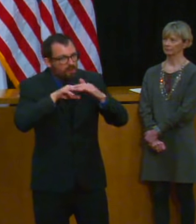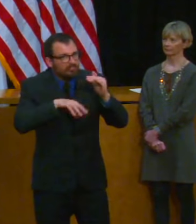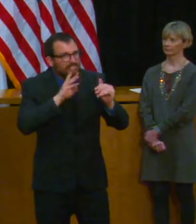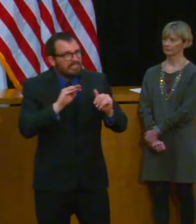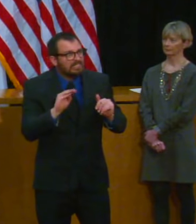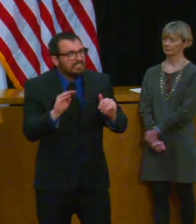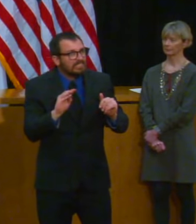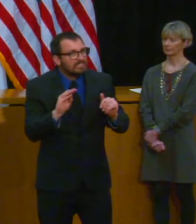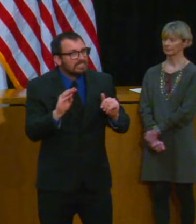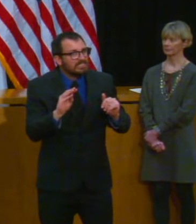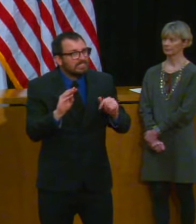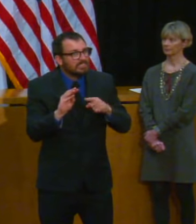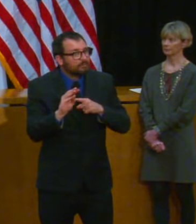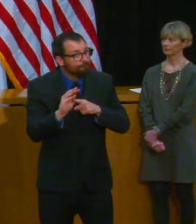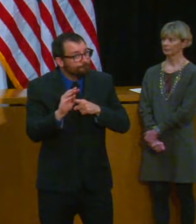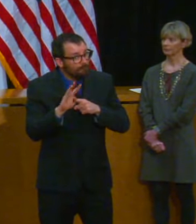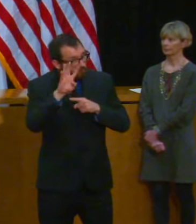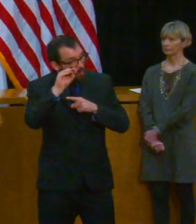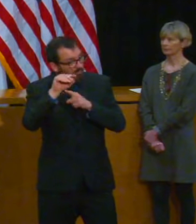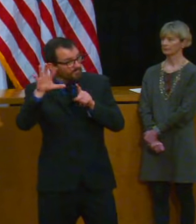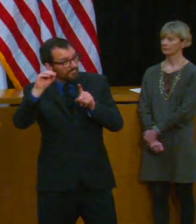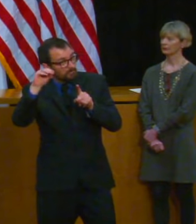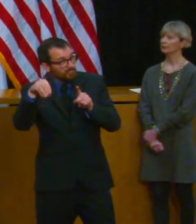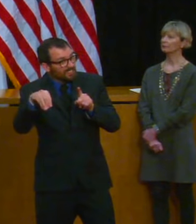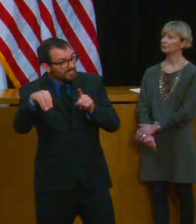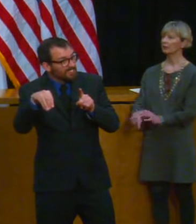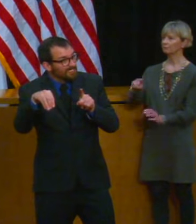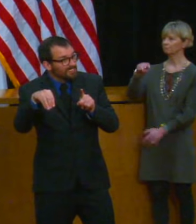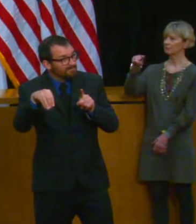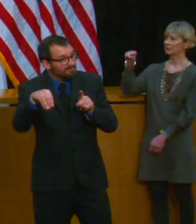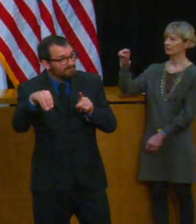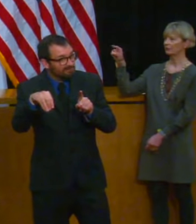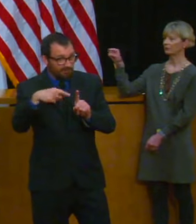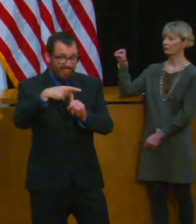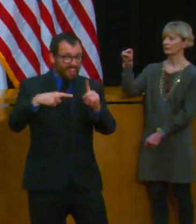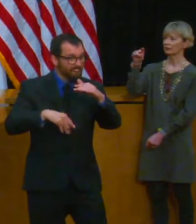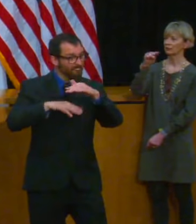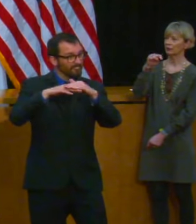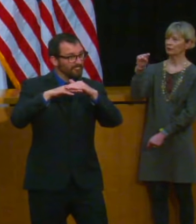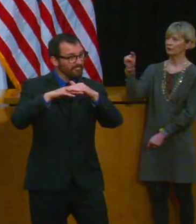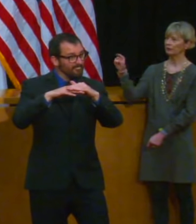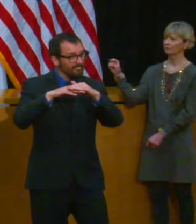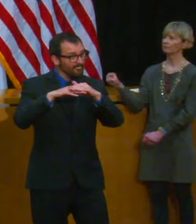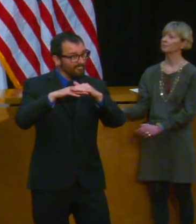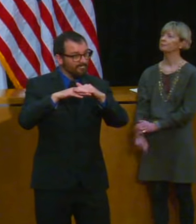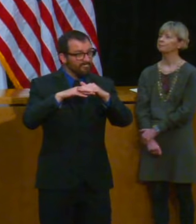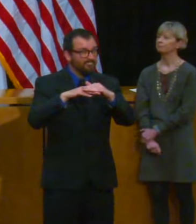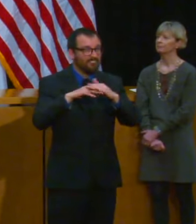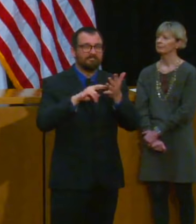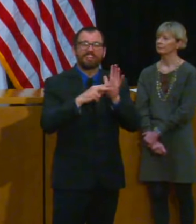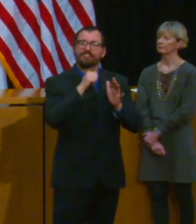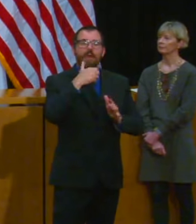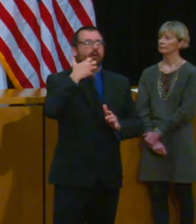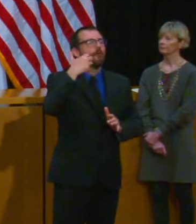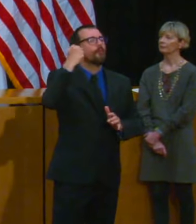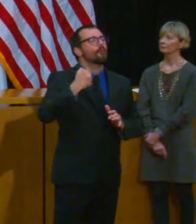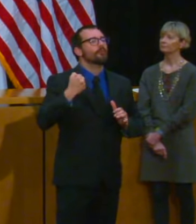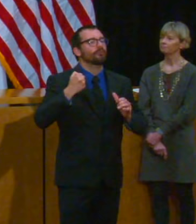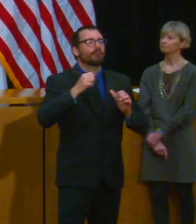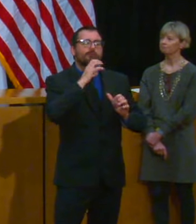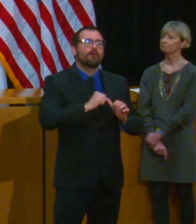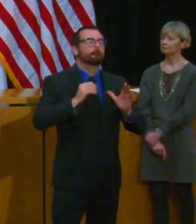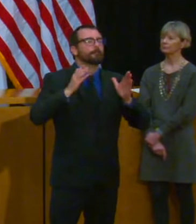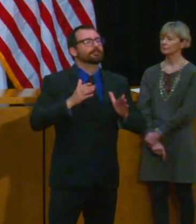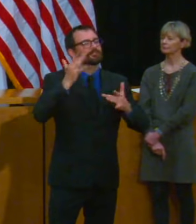to the ICU piece, I mean, it's been, it's literally been like this, right? A sawtooth Yeah, a sawtooth